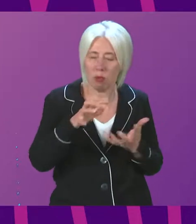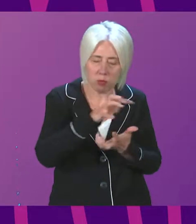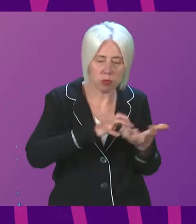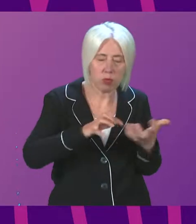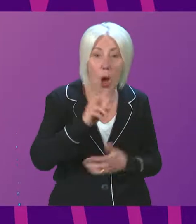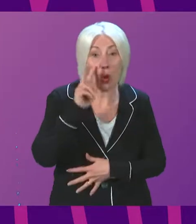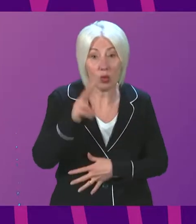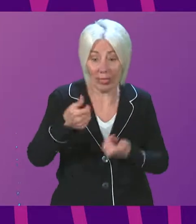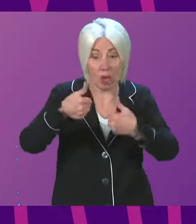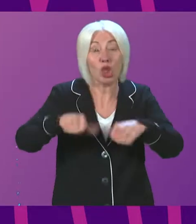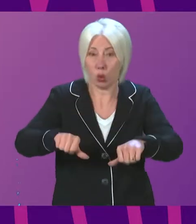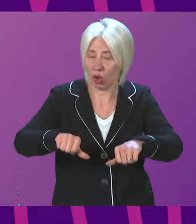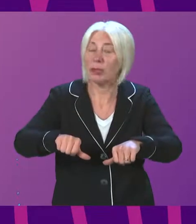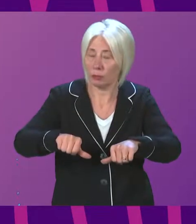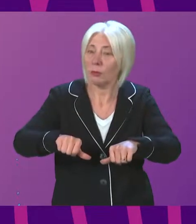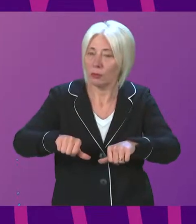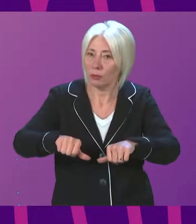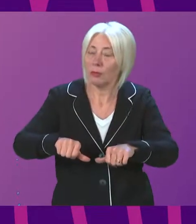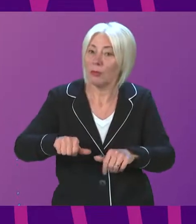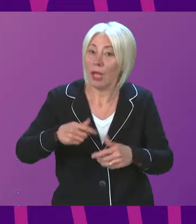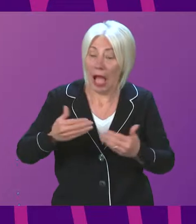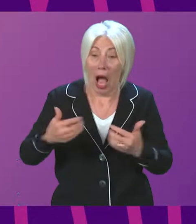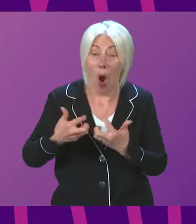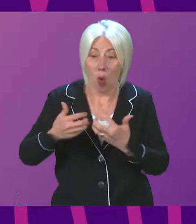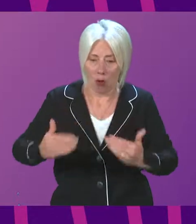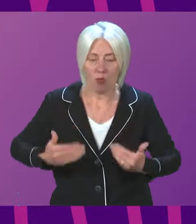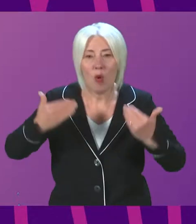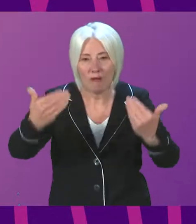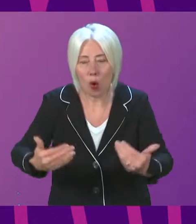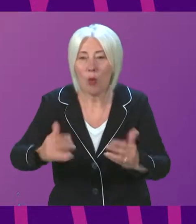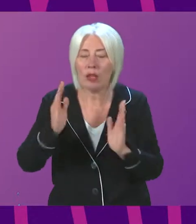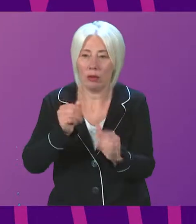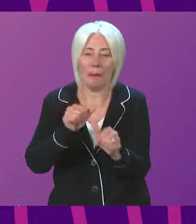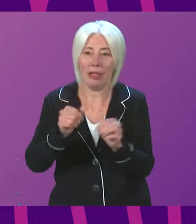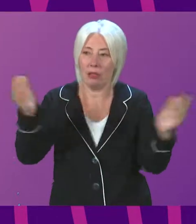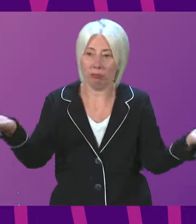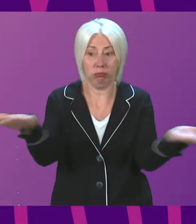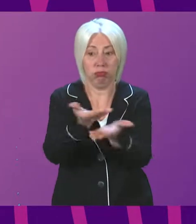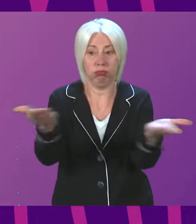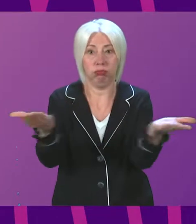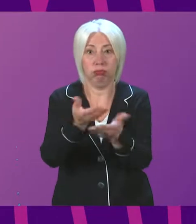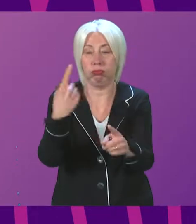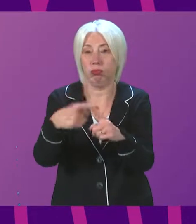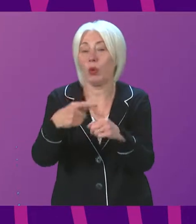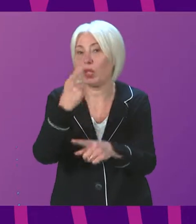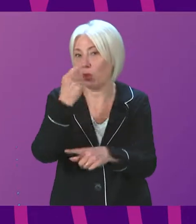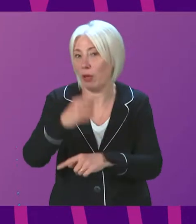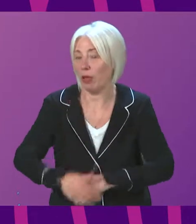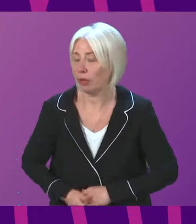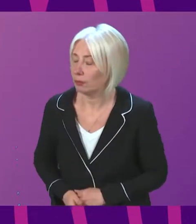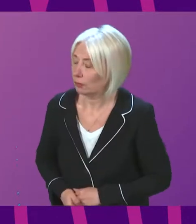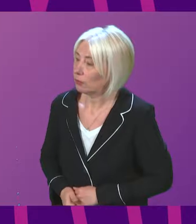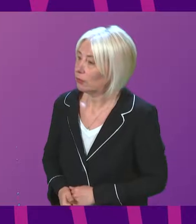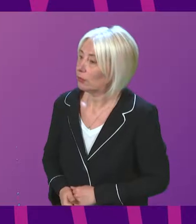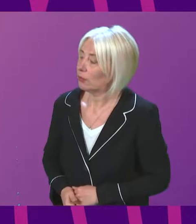want to see a solution found and the best way of moving things forward is to facilitate that discussion as quickly as possible. Question